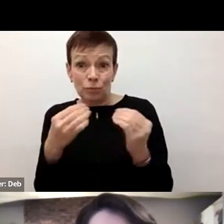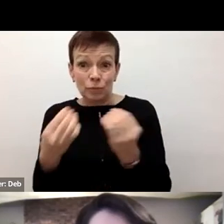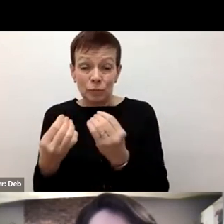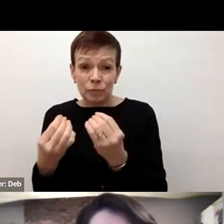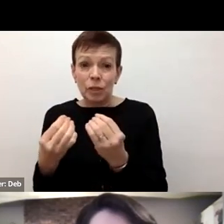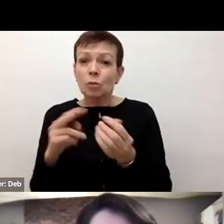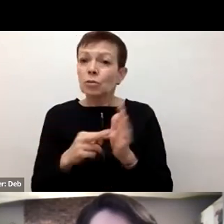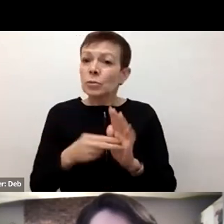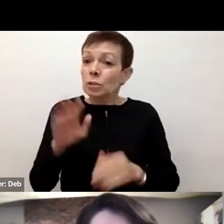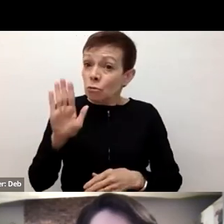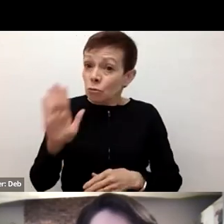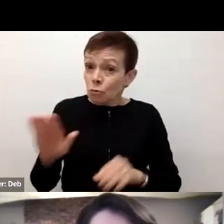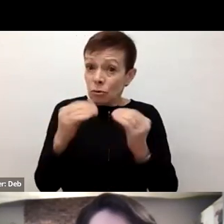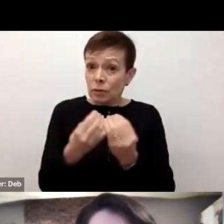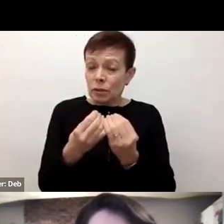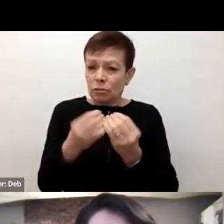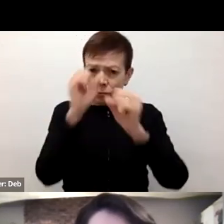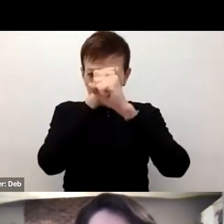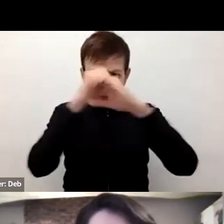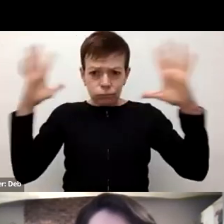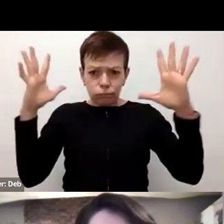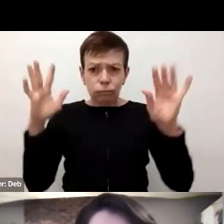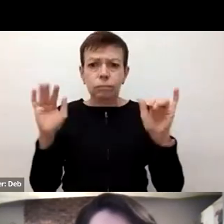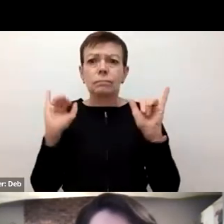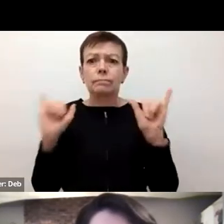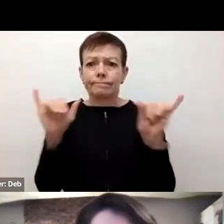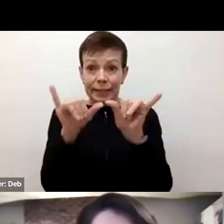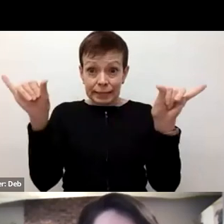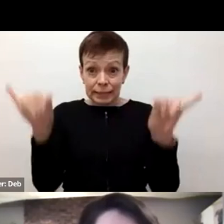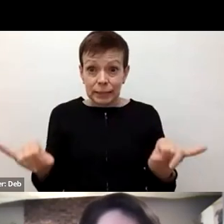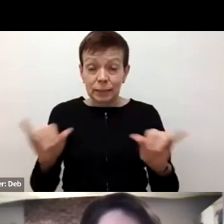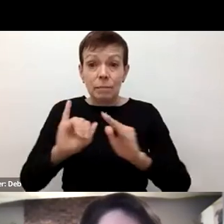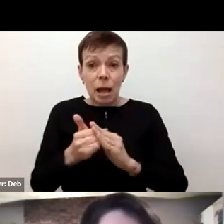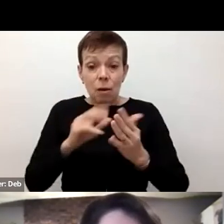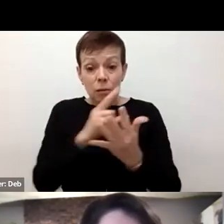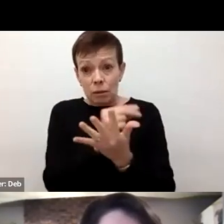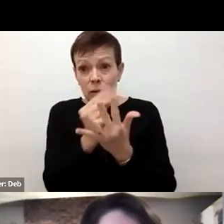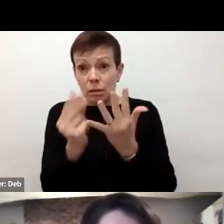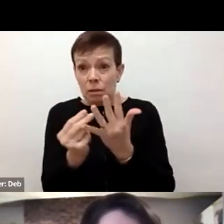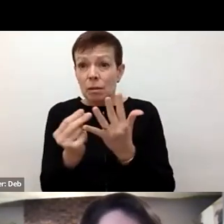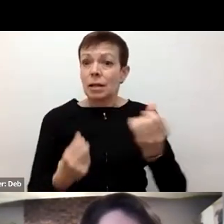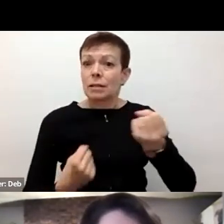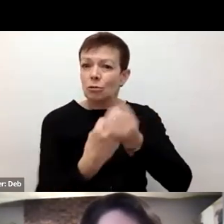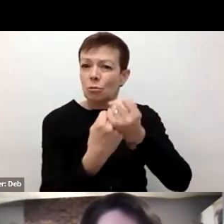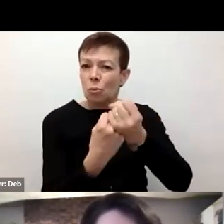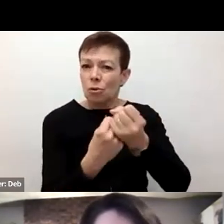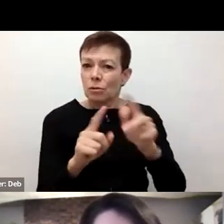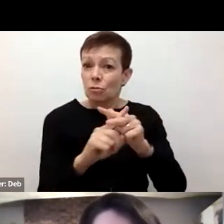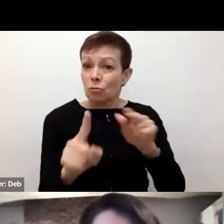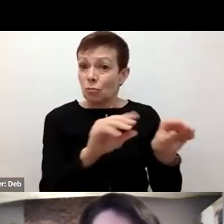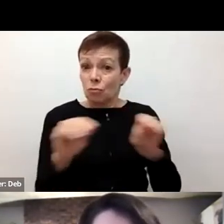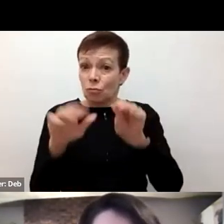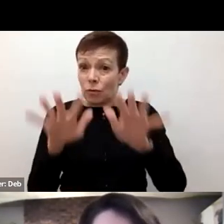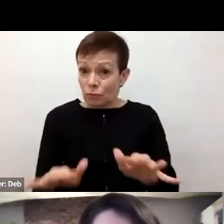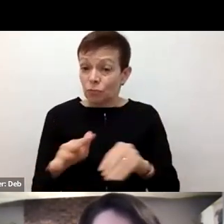the, how the system works so that you can support refugees is important. And lastly, I'll say that when refugees come and often